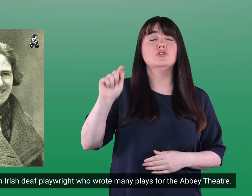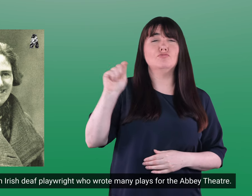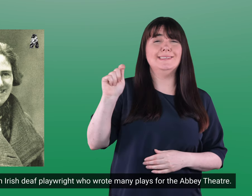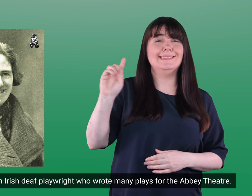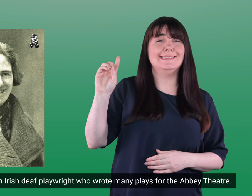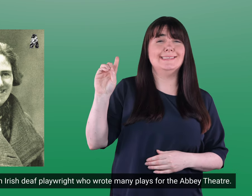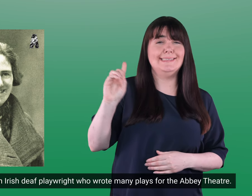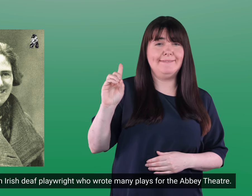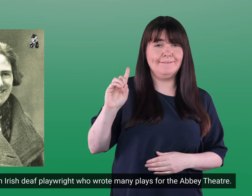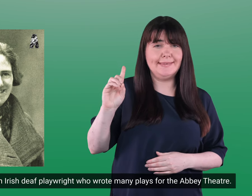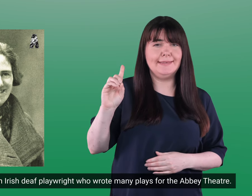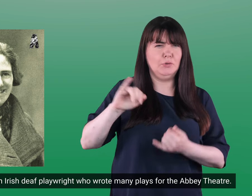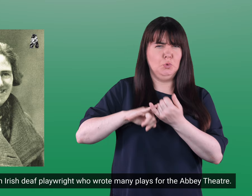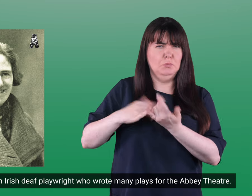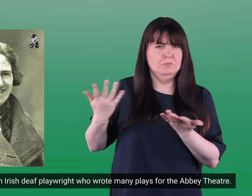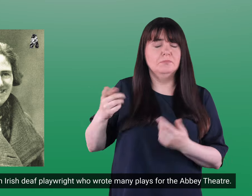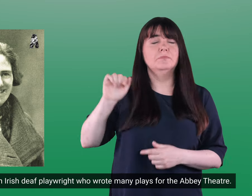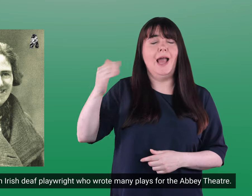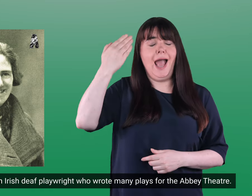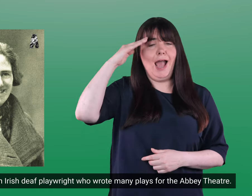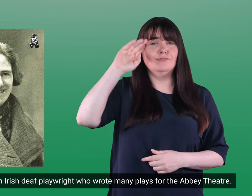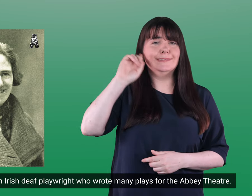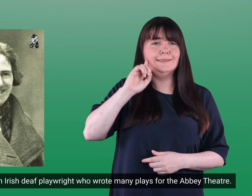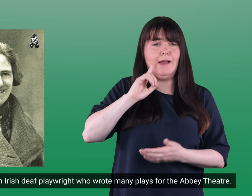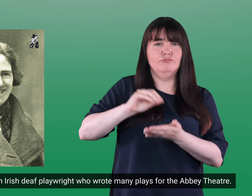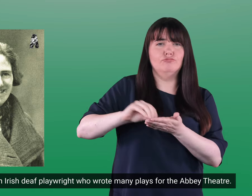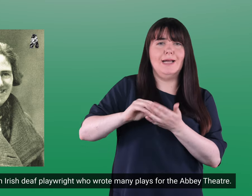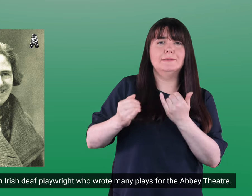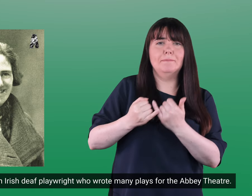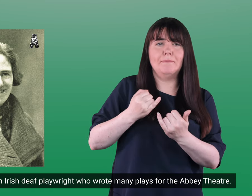Teresa Deevy was an Irish Deaf playwright who wrote many plays for the Abbey Theatre.